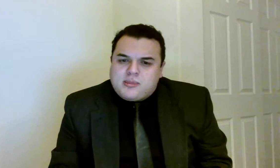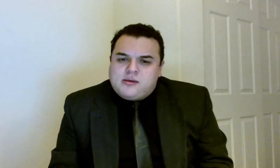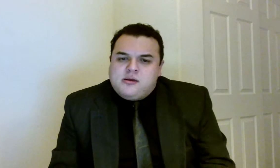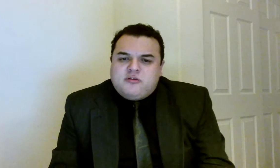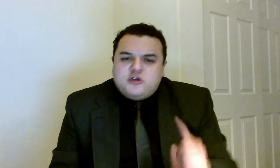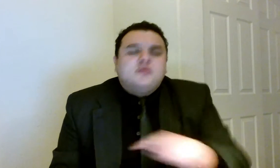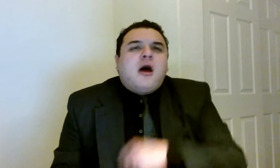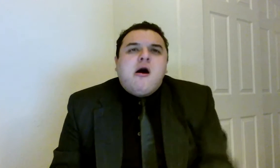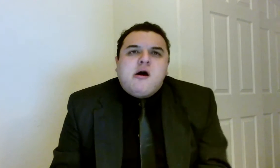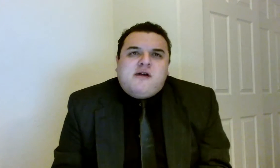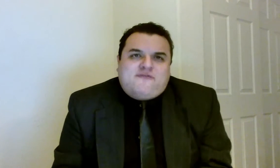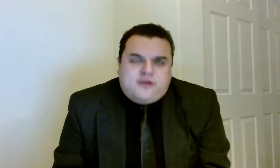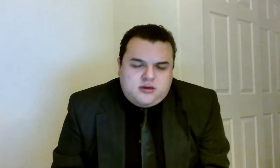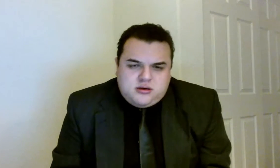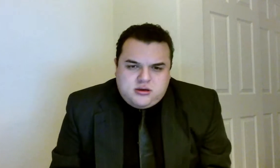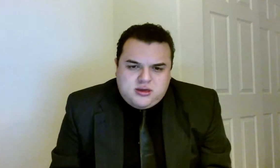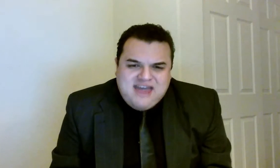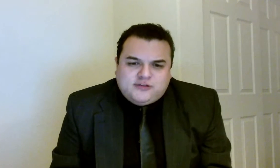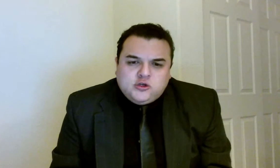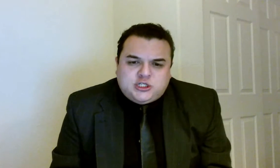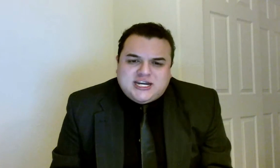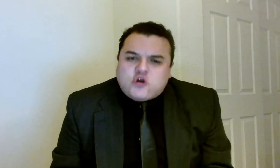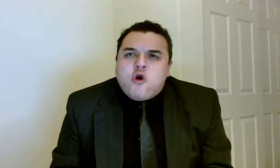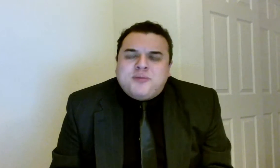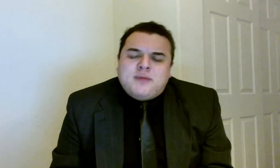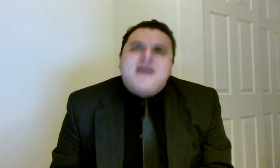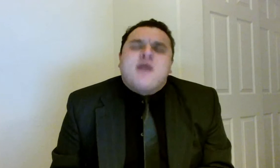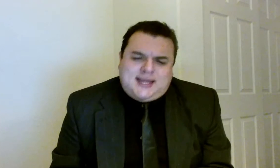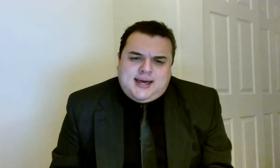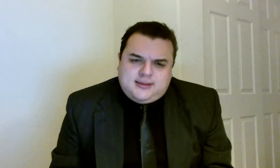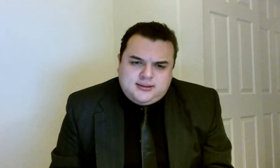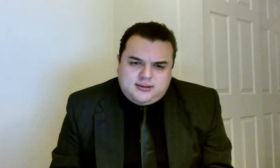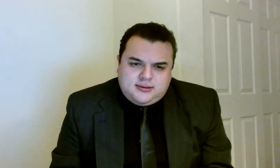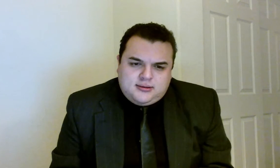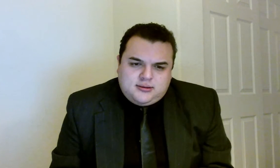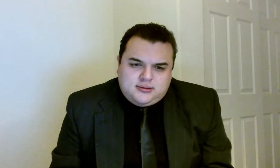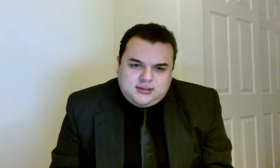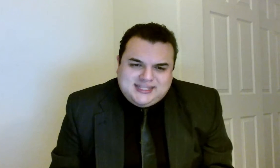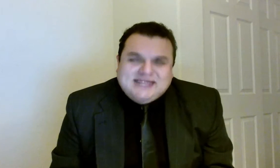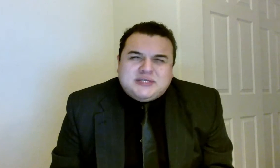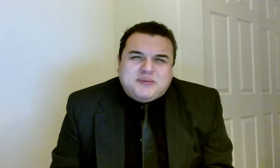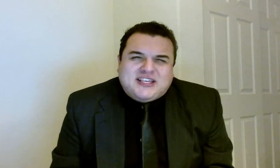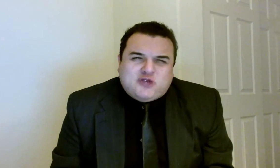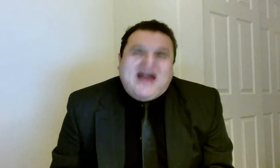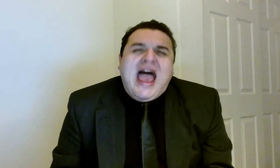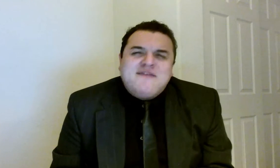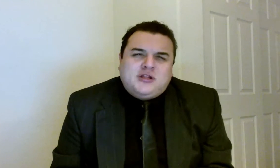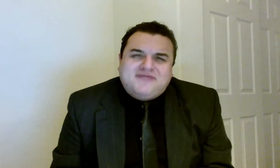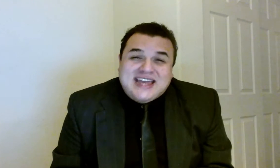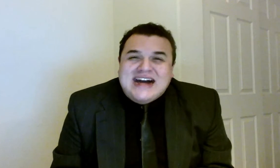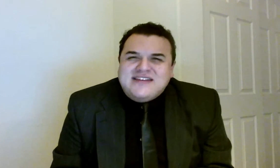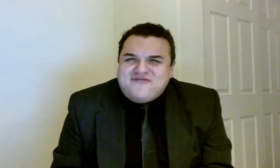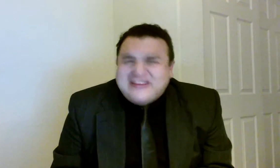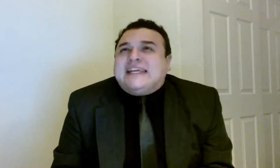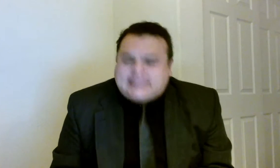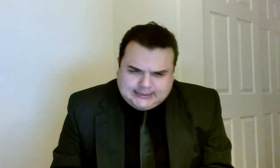The new law of evolution in corporate America seems to be survival of the unfittest.